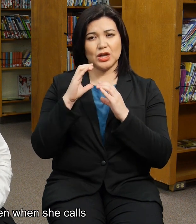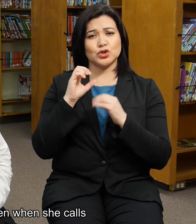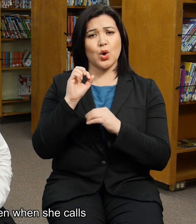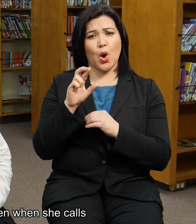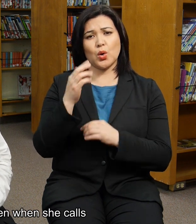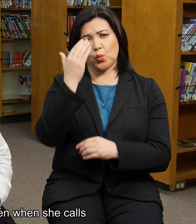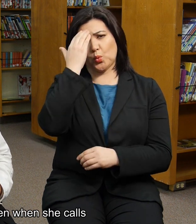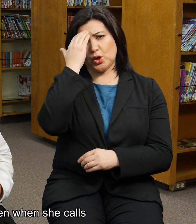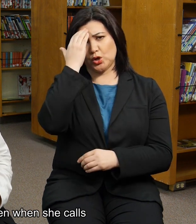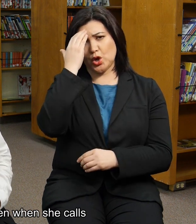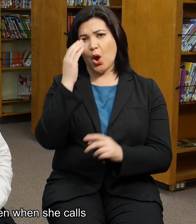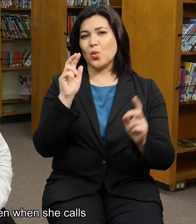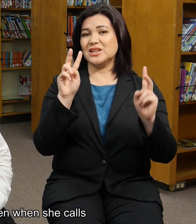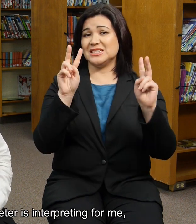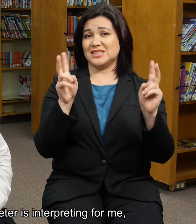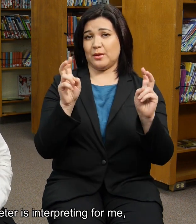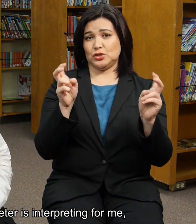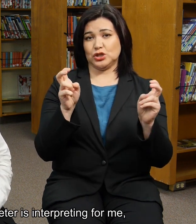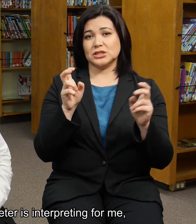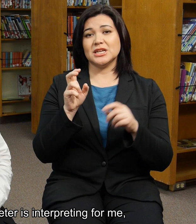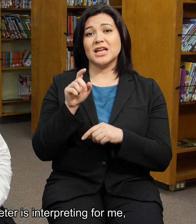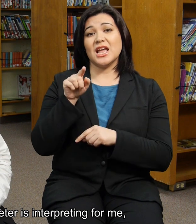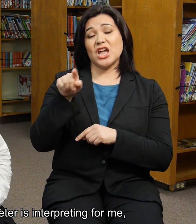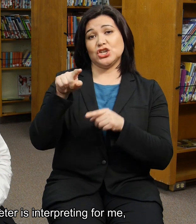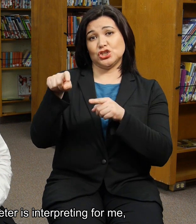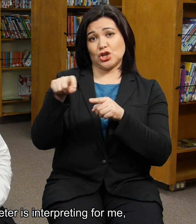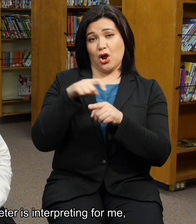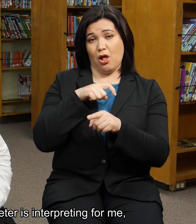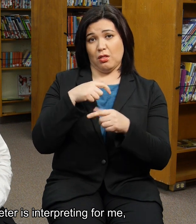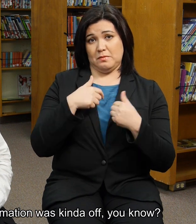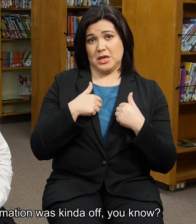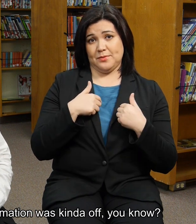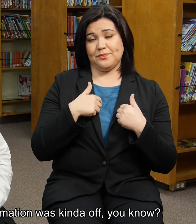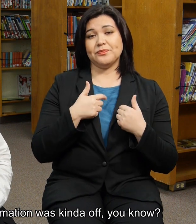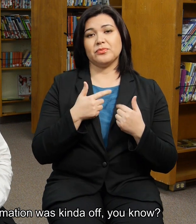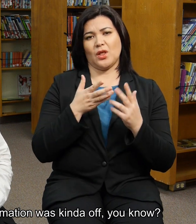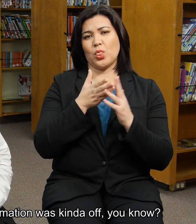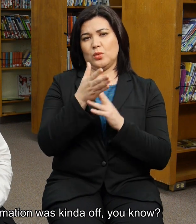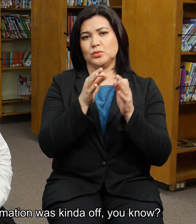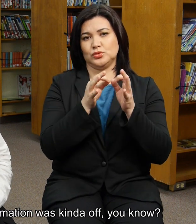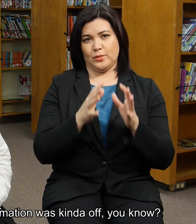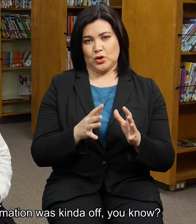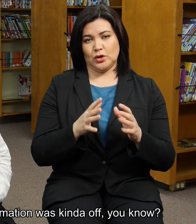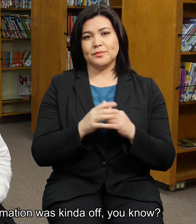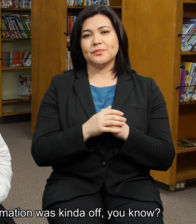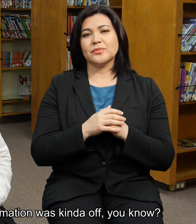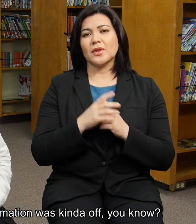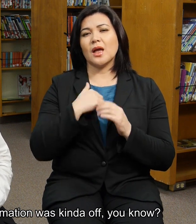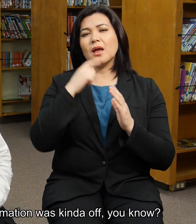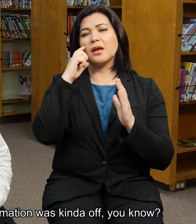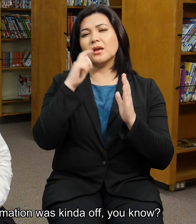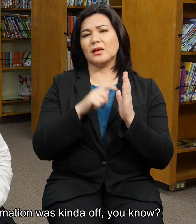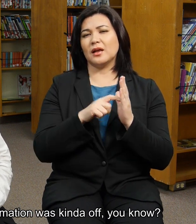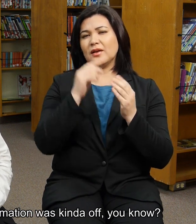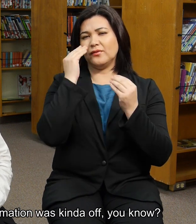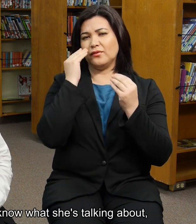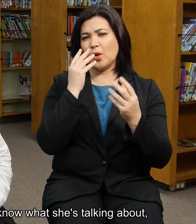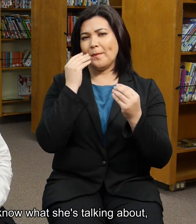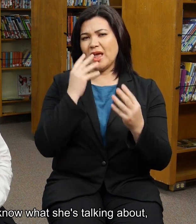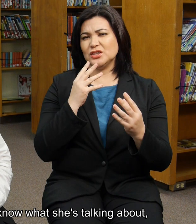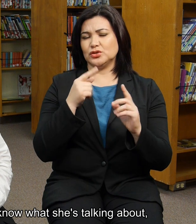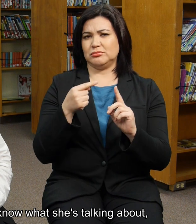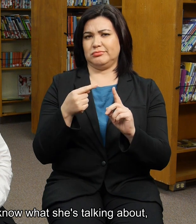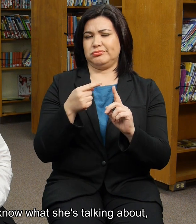And then when she calls me and the interpreter is interpreting for me, I notice that the information is kind of off, you know.